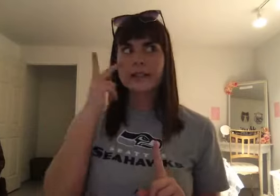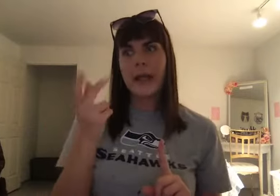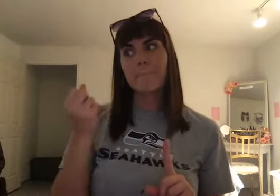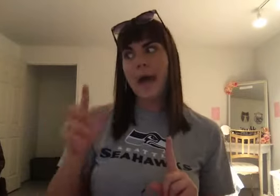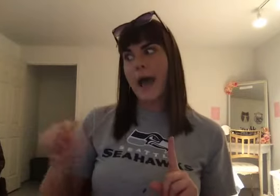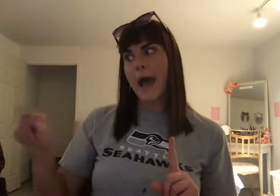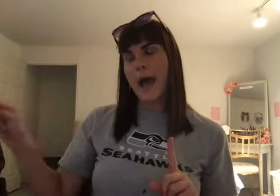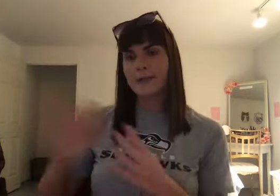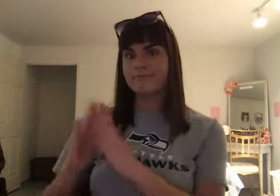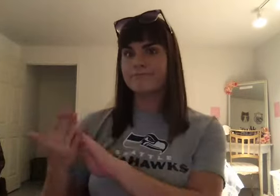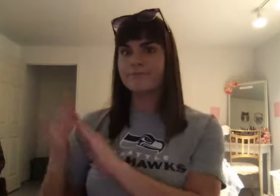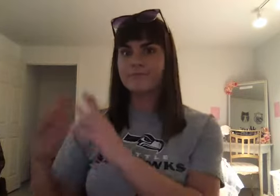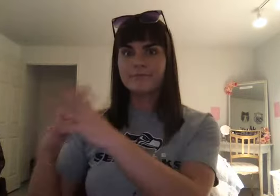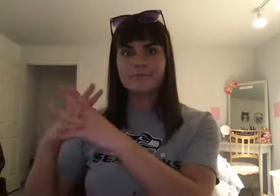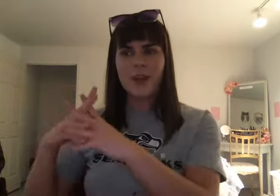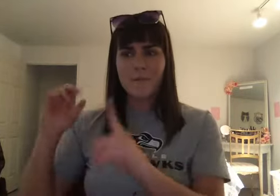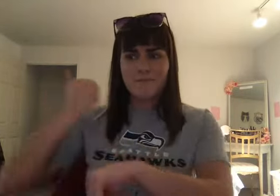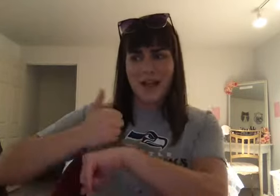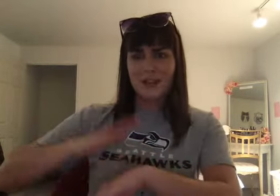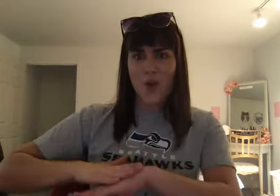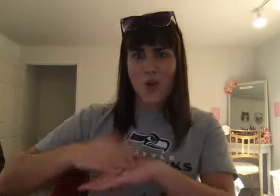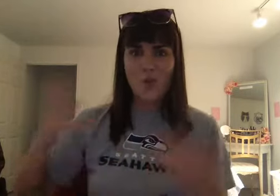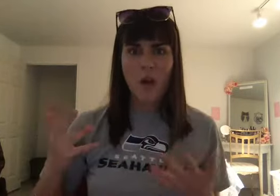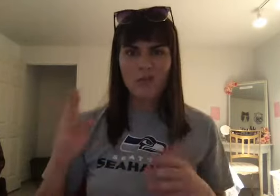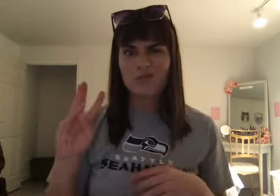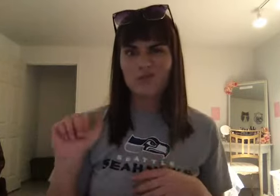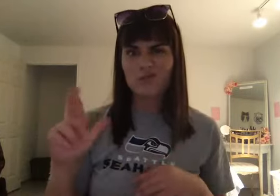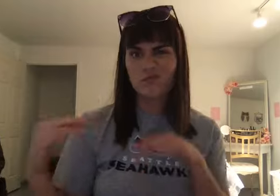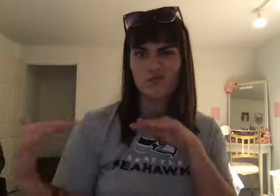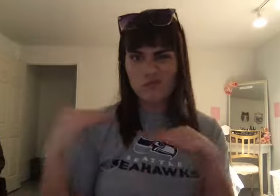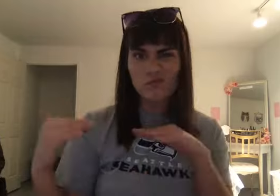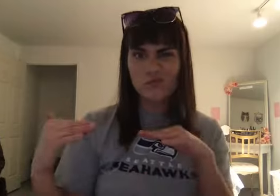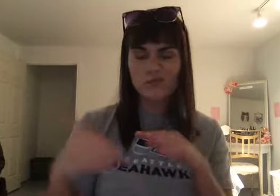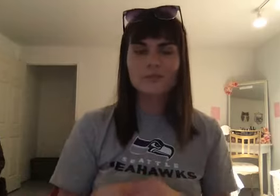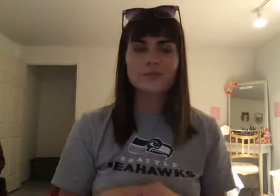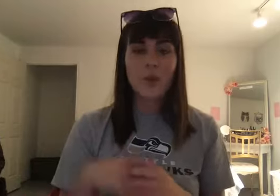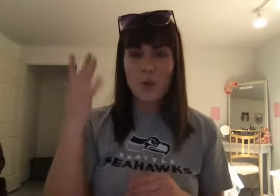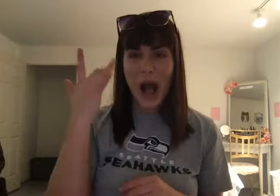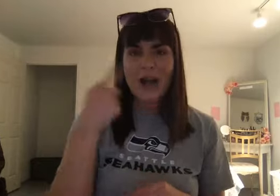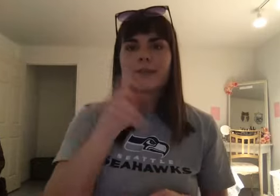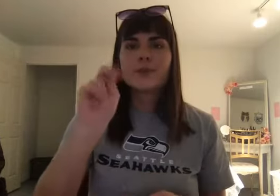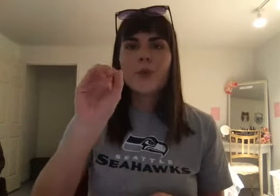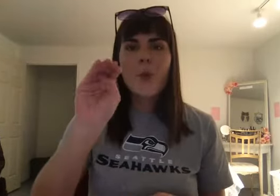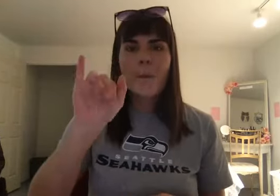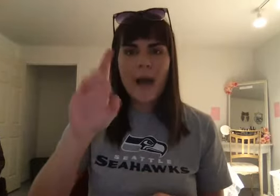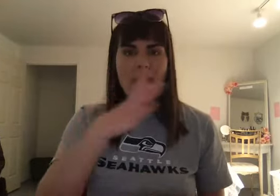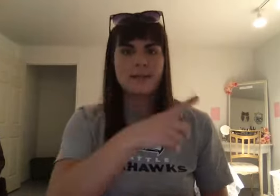power. Is that their civilization. Is based on war. The reason why. Is they are. Nomadic. They are constantly. They are